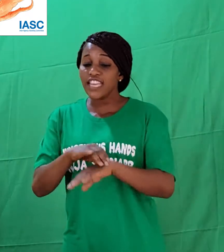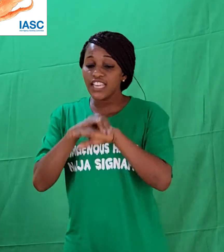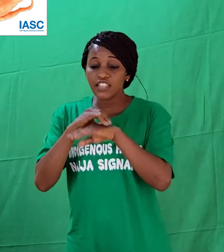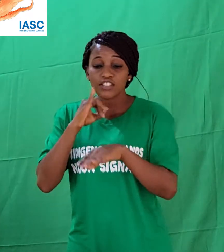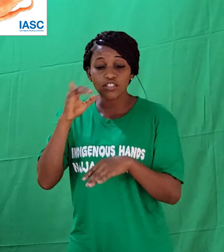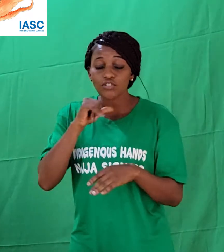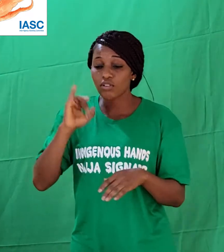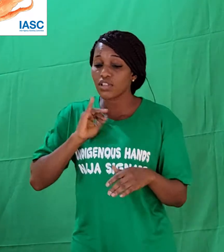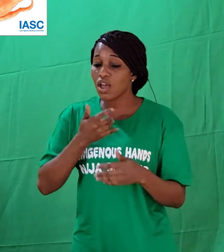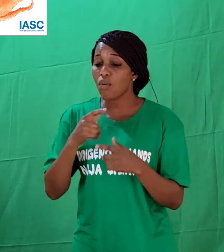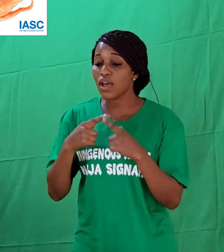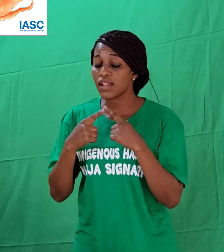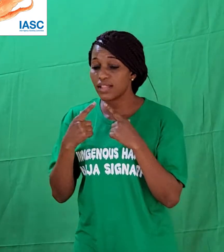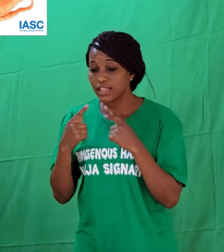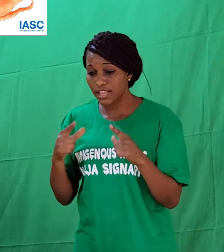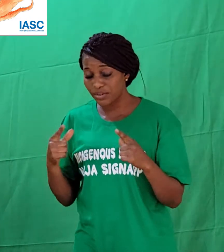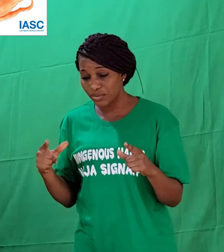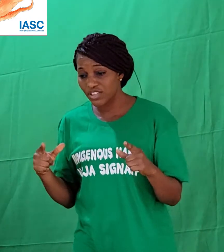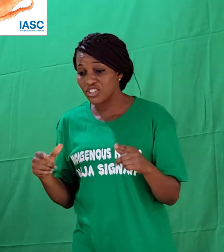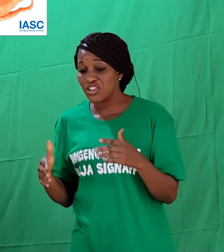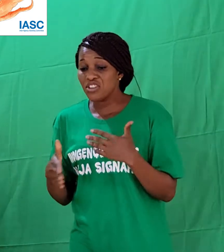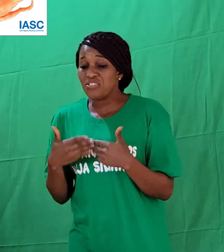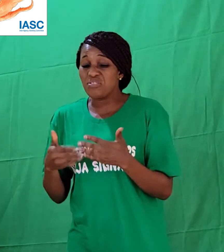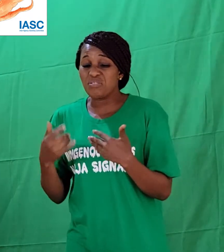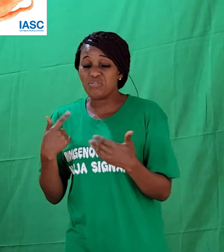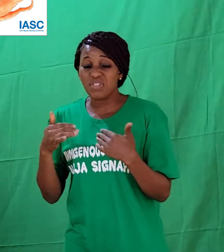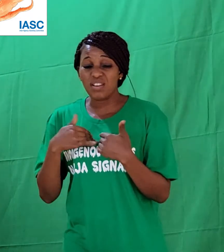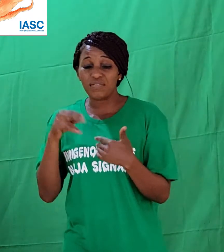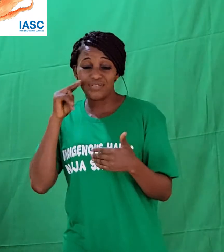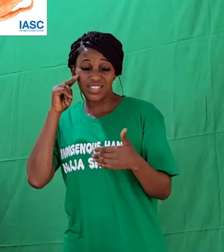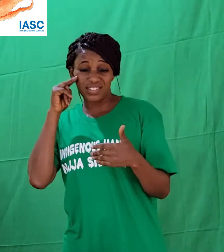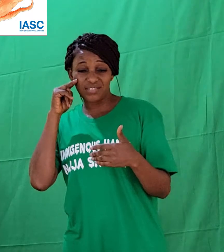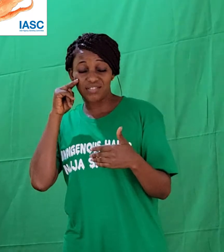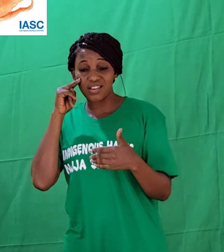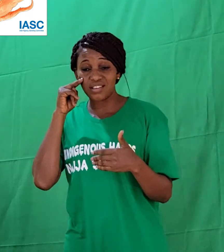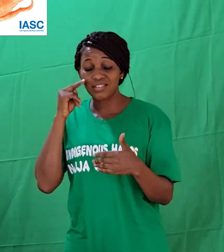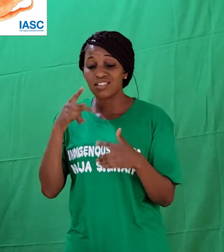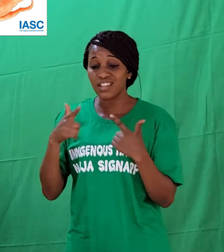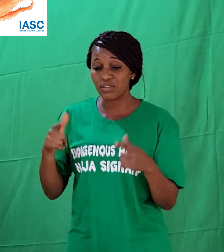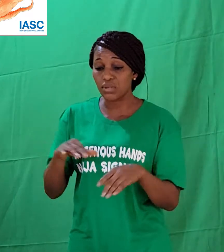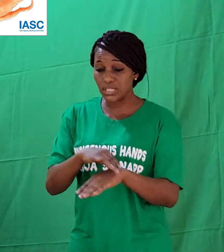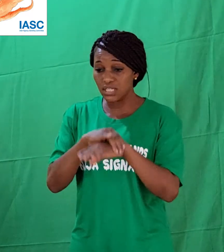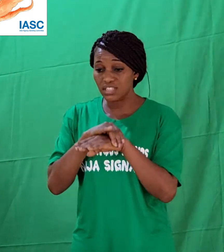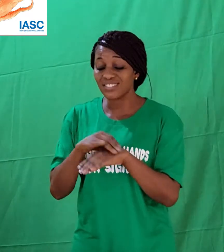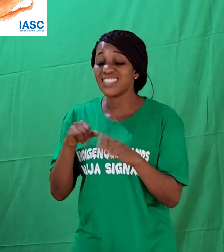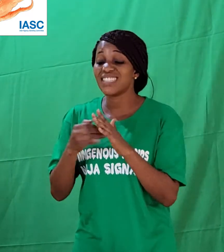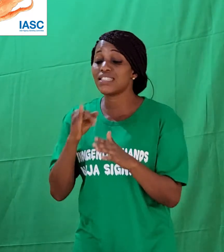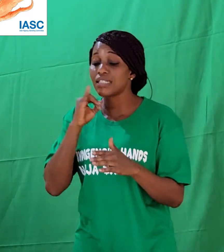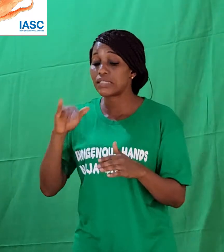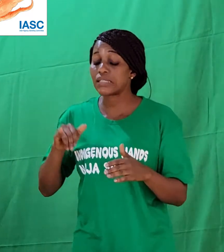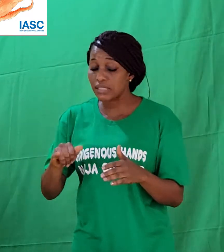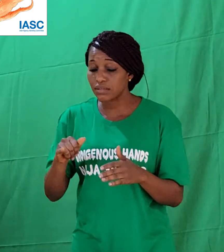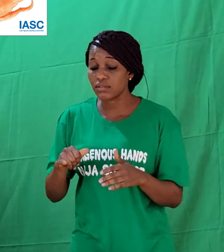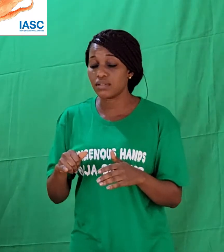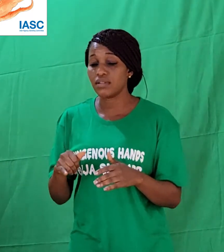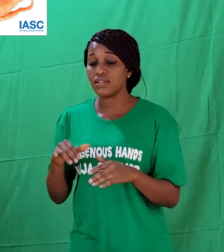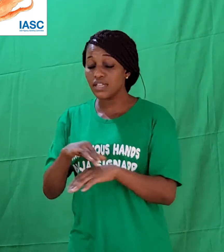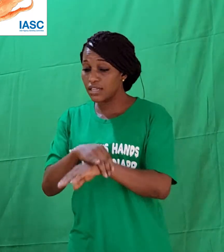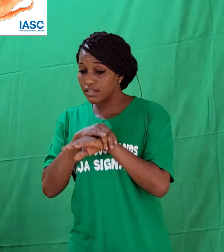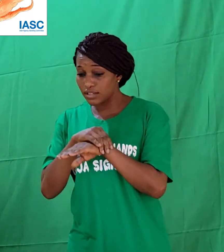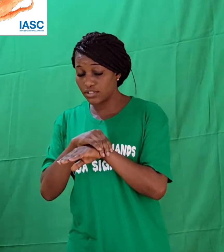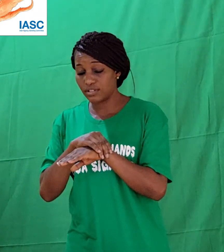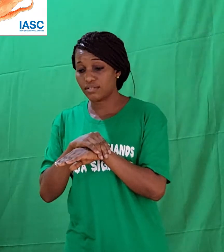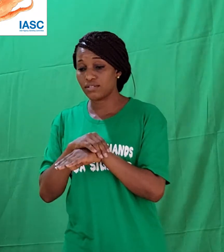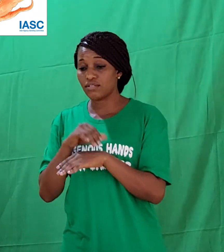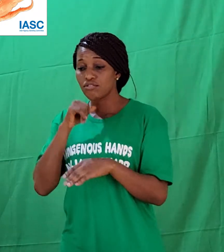our language. Even if we say it is Nigerian English, it is still English that is Christian Nigerian. We know,